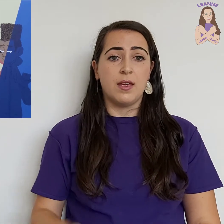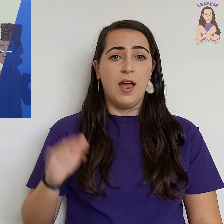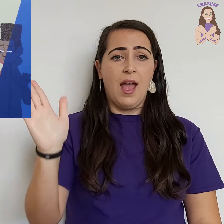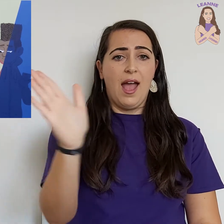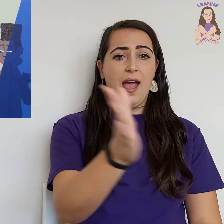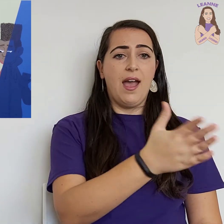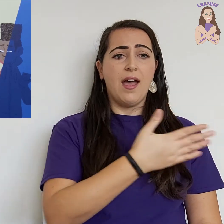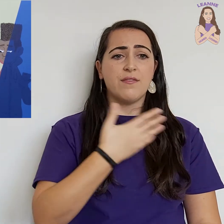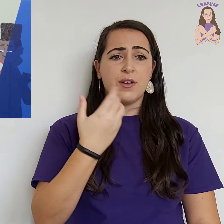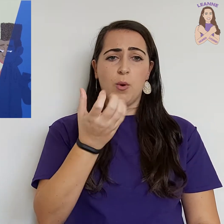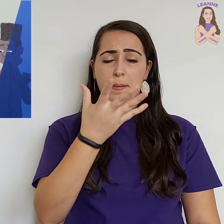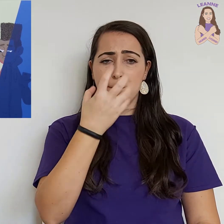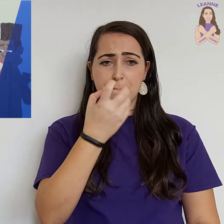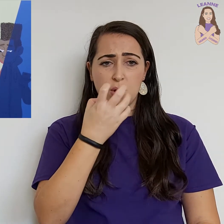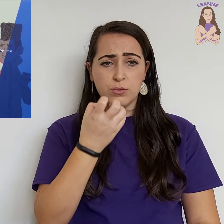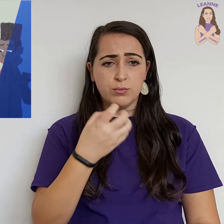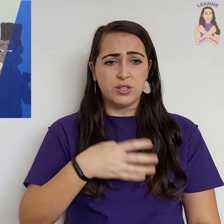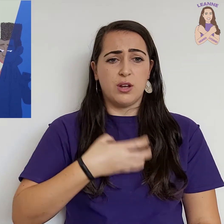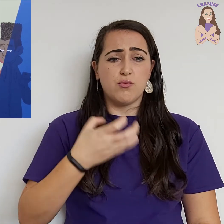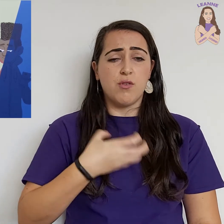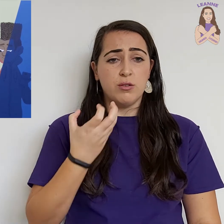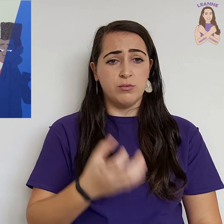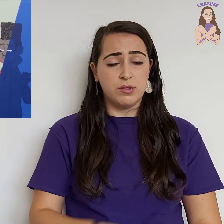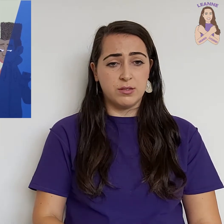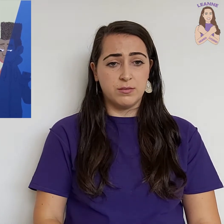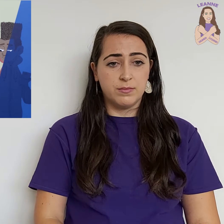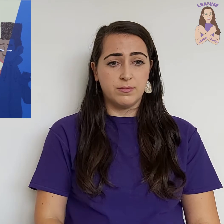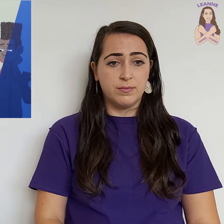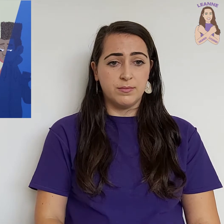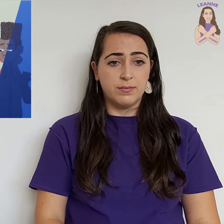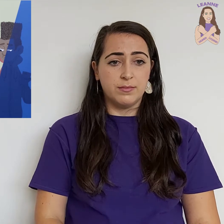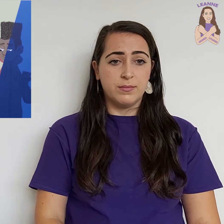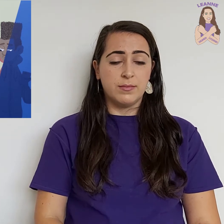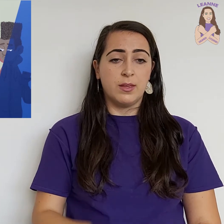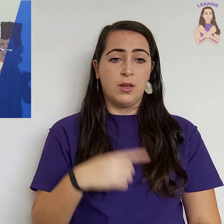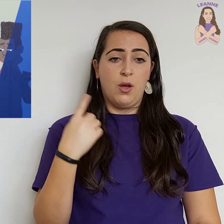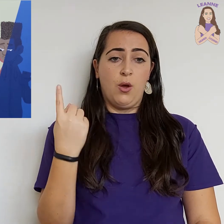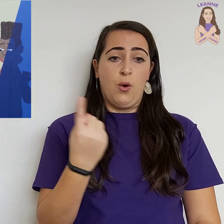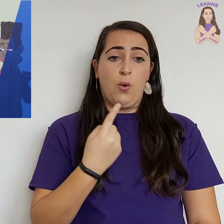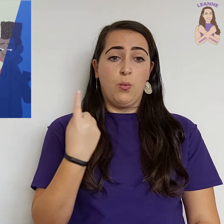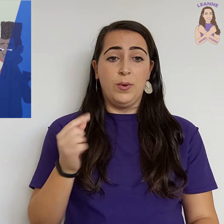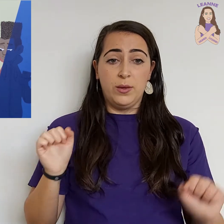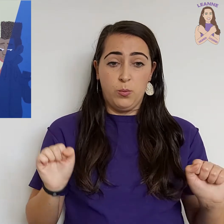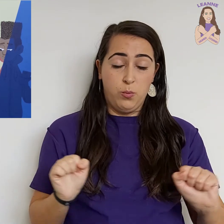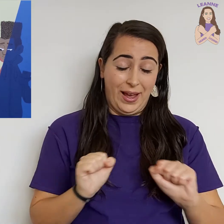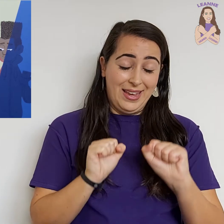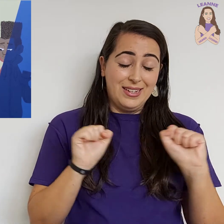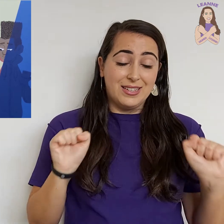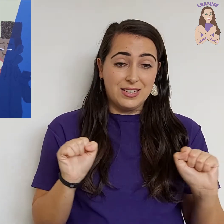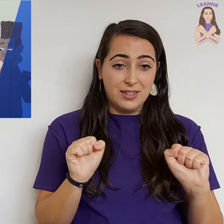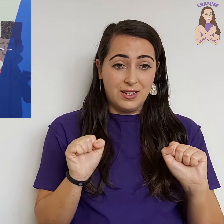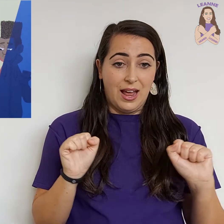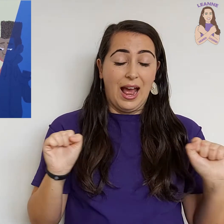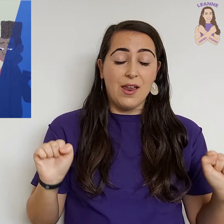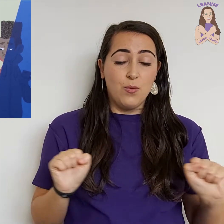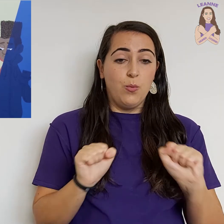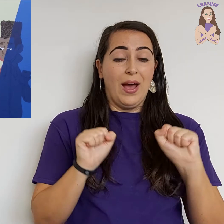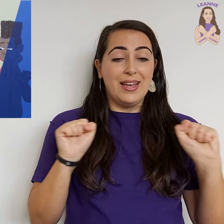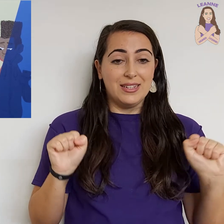Everyone moans and groans. We wait and wait